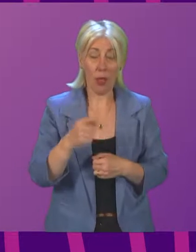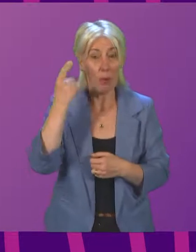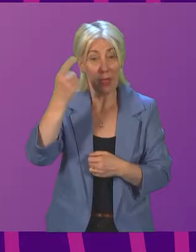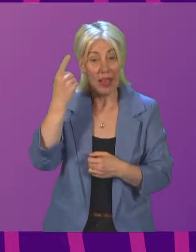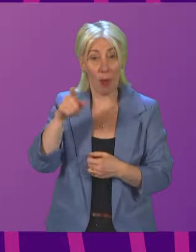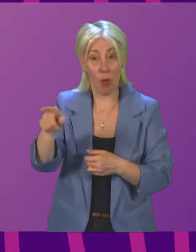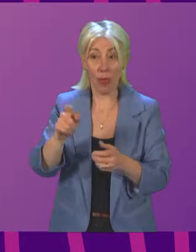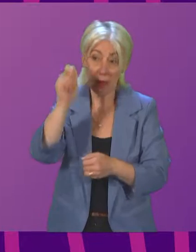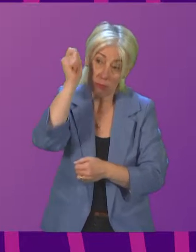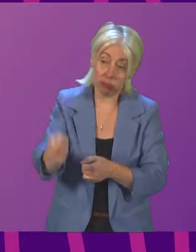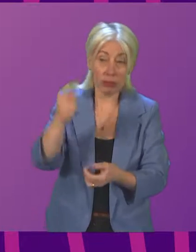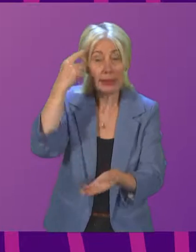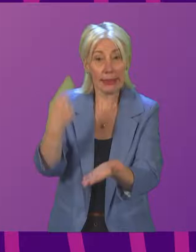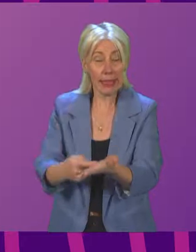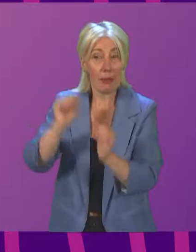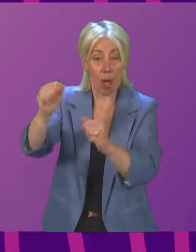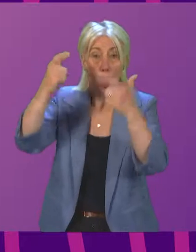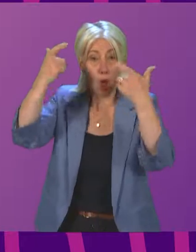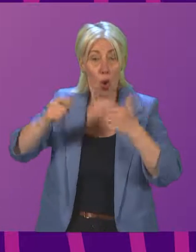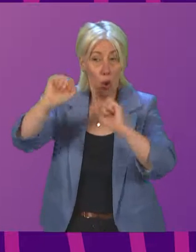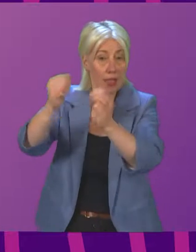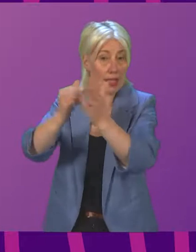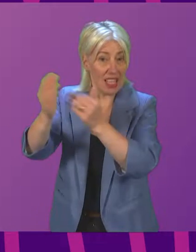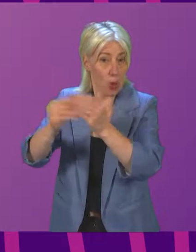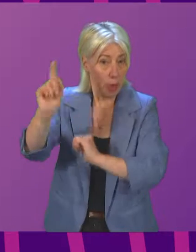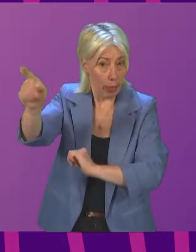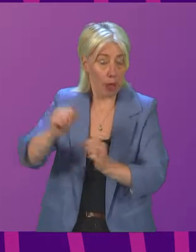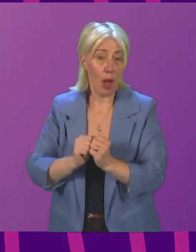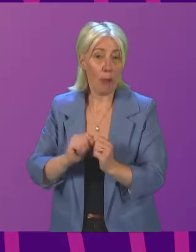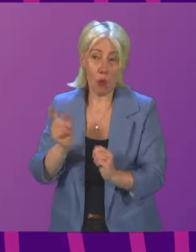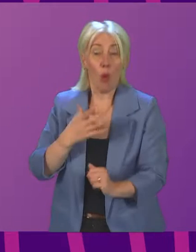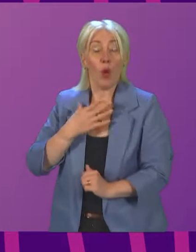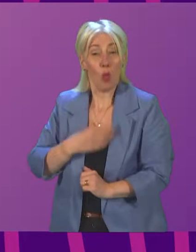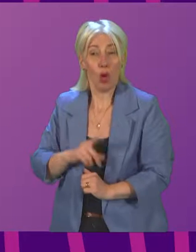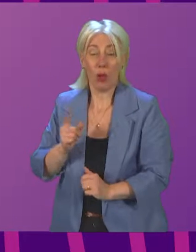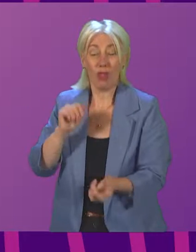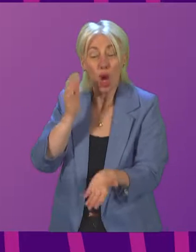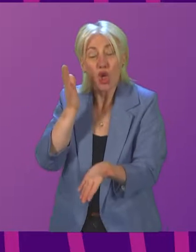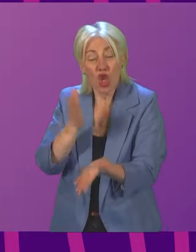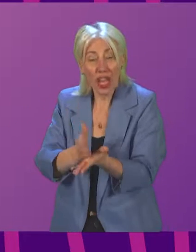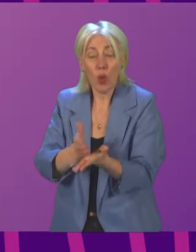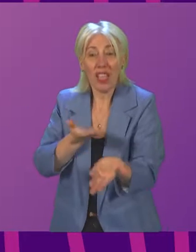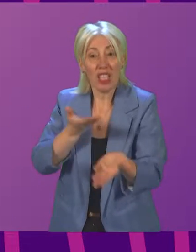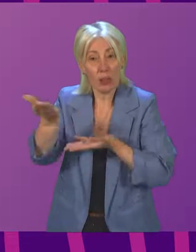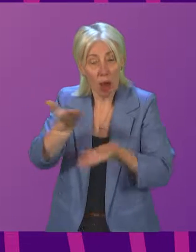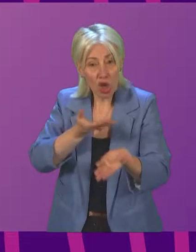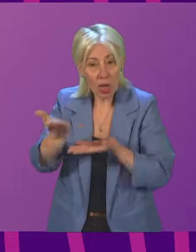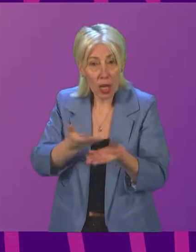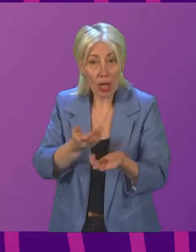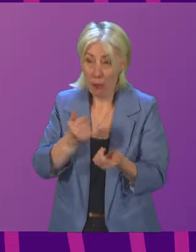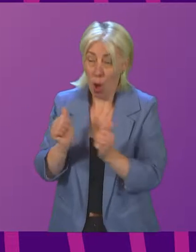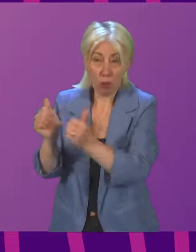these things are dealt with by the courts. That is the way it should be. And what we want to have is a genuine discussion based on the almost